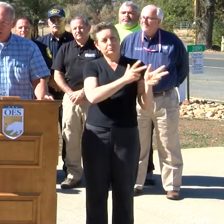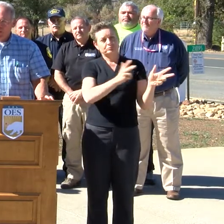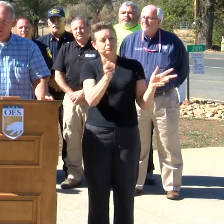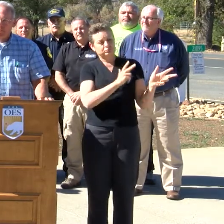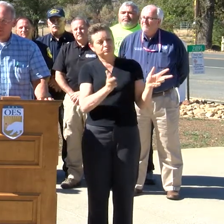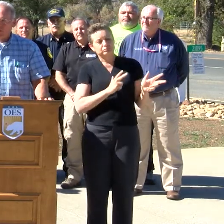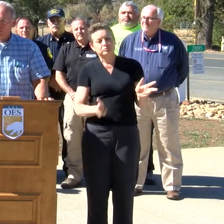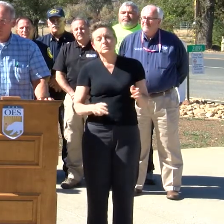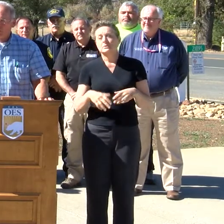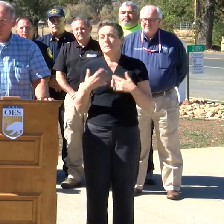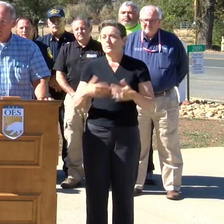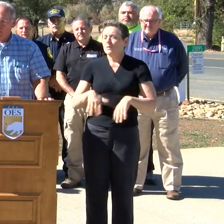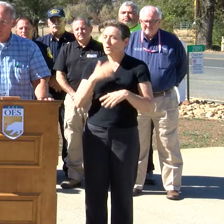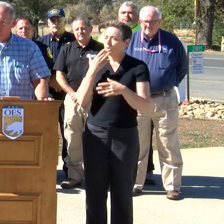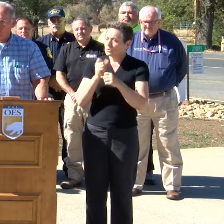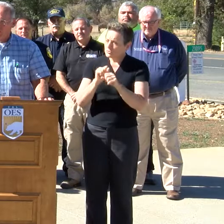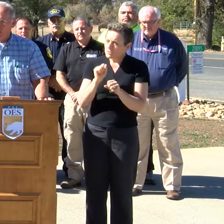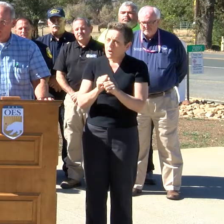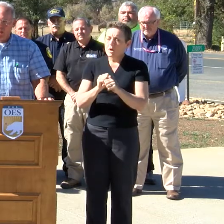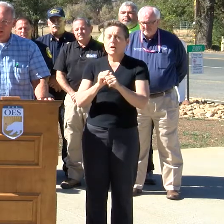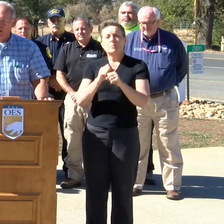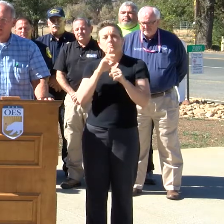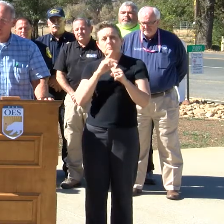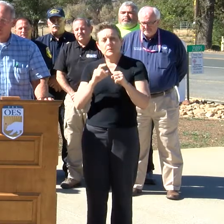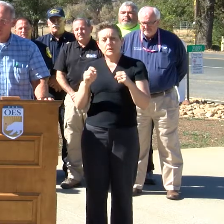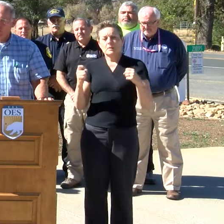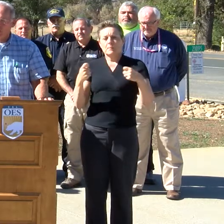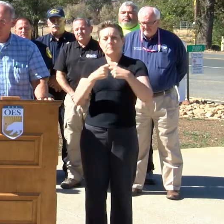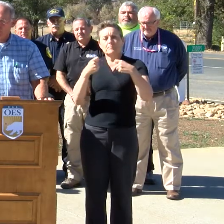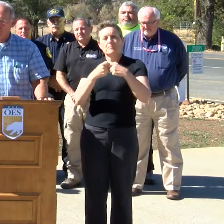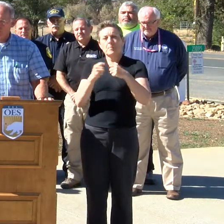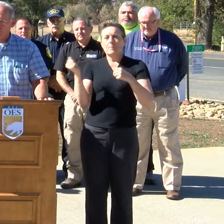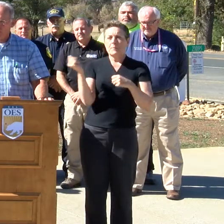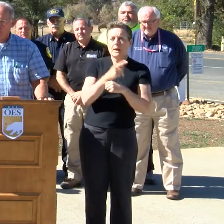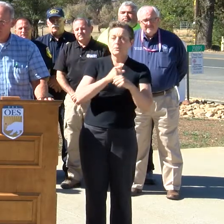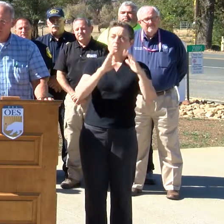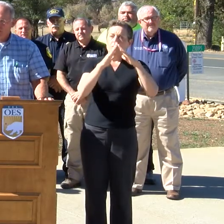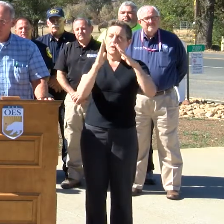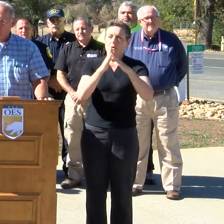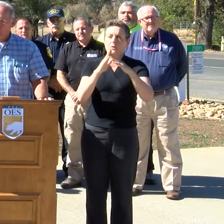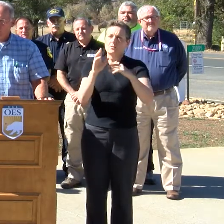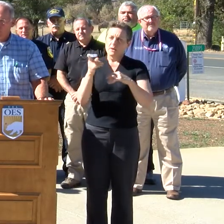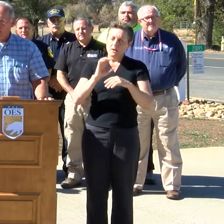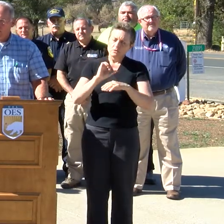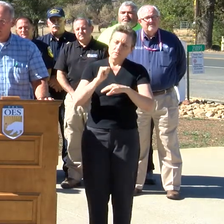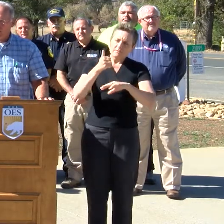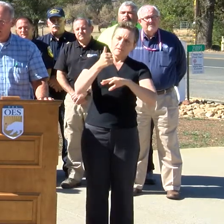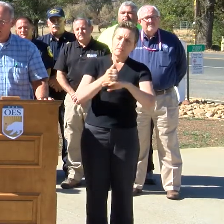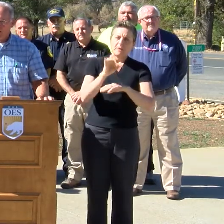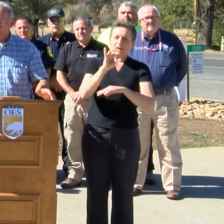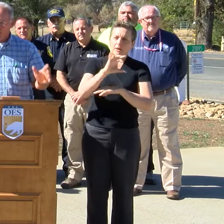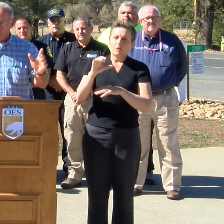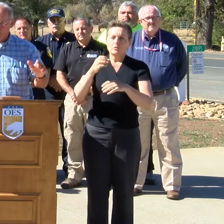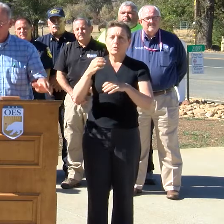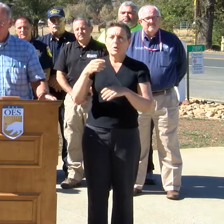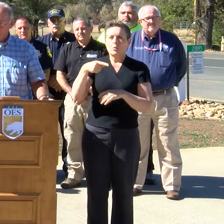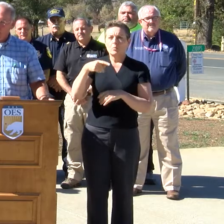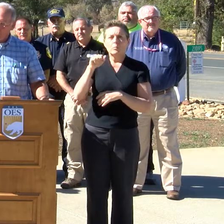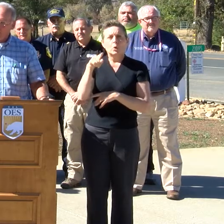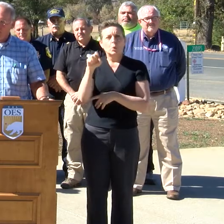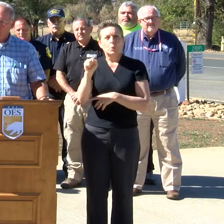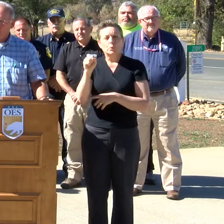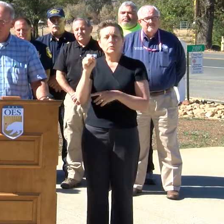getting powered up to the communities and the areas that could have. They had 800 and some odd poles to set. They were doing over 100 a day. I think they